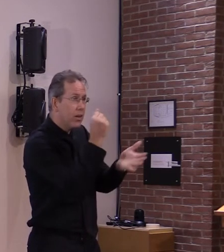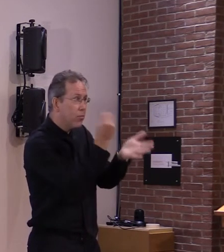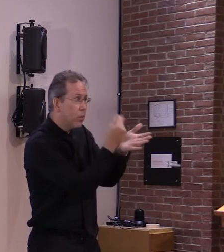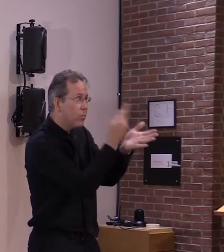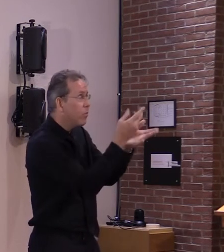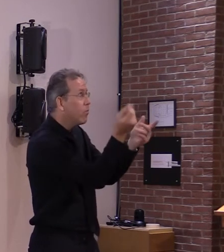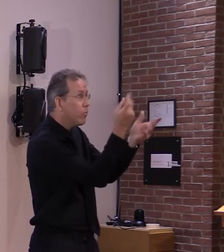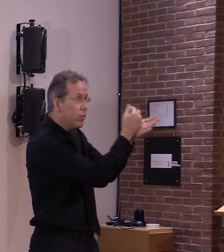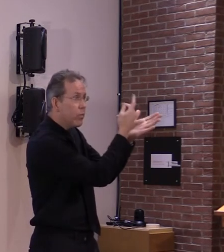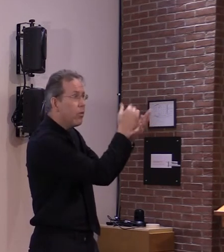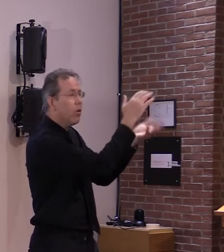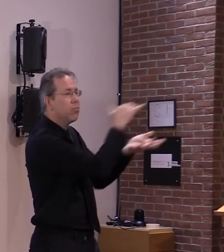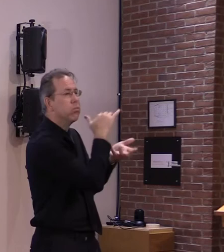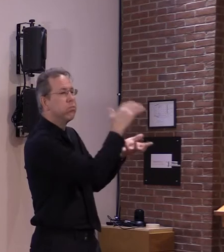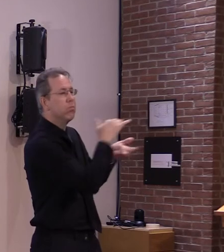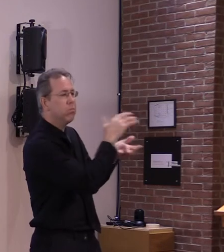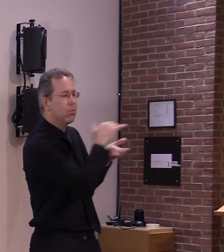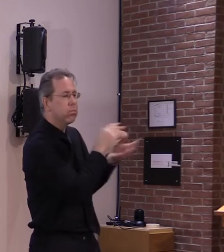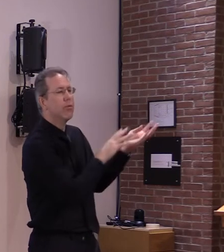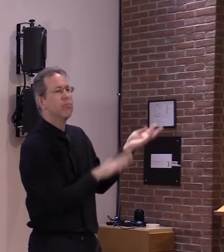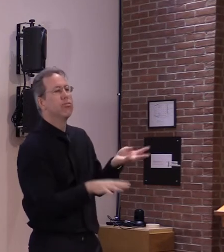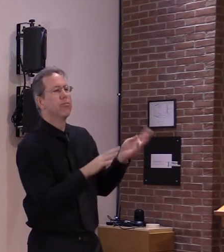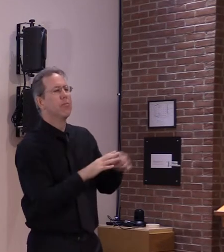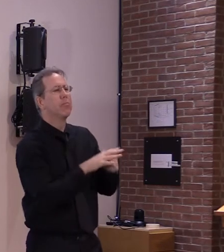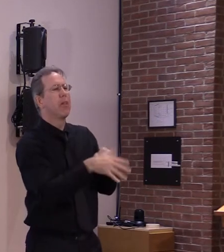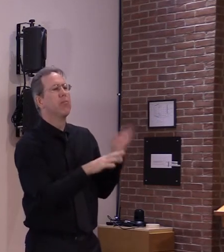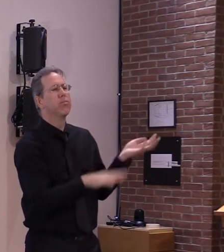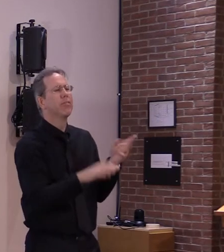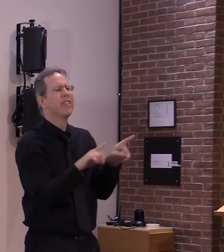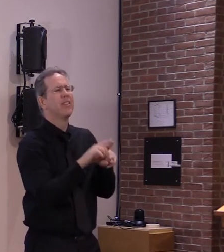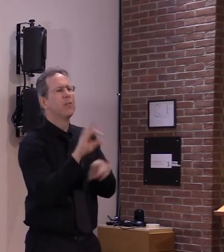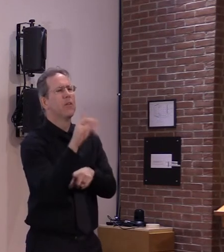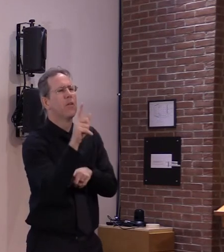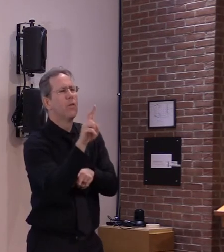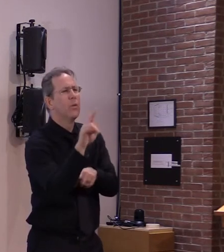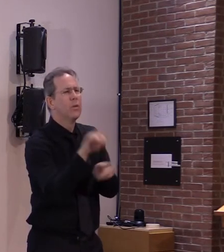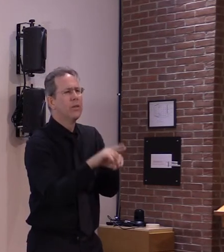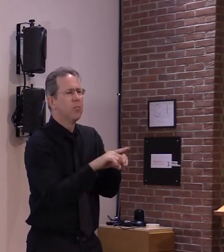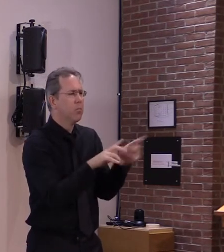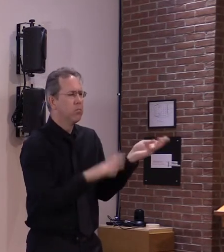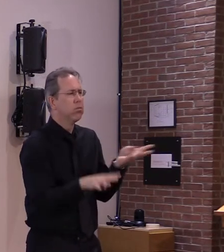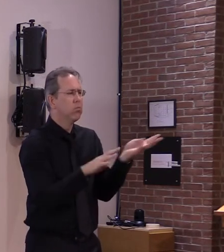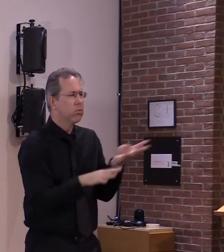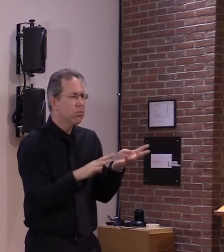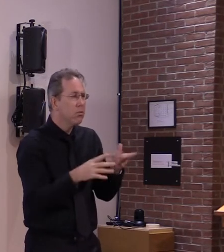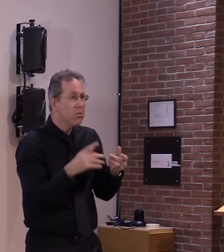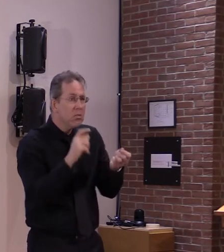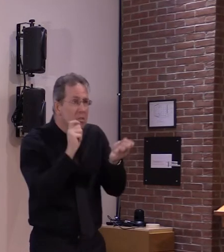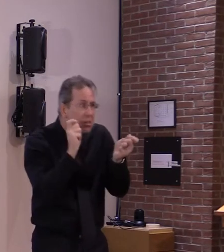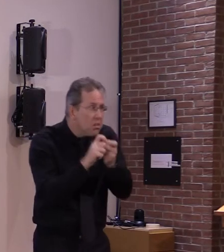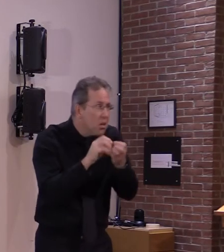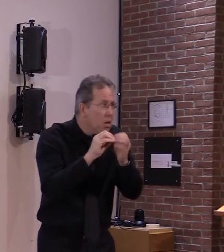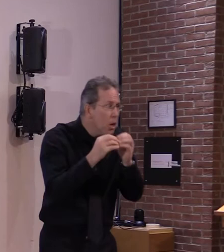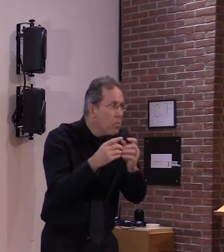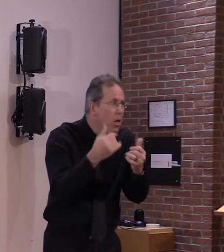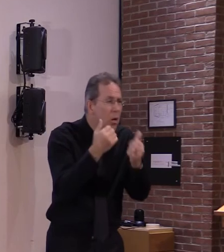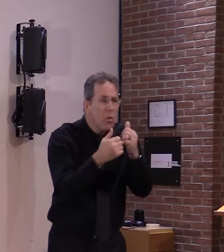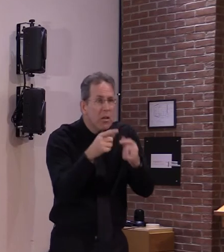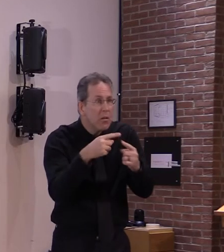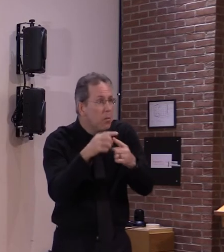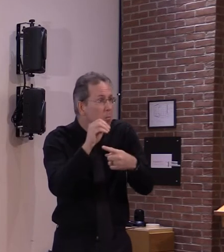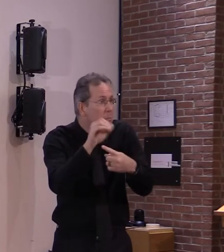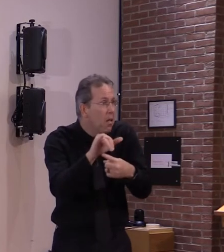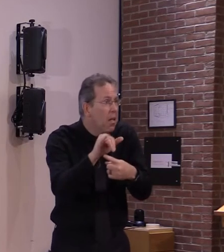so it's it's difficult for anyone to forecast that i think he's talking dr levine is talking in general